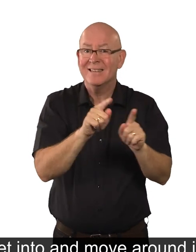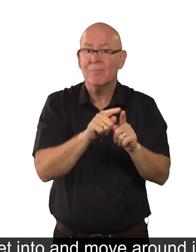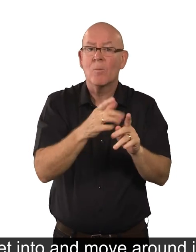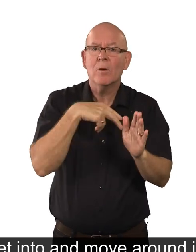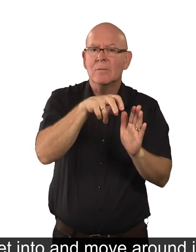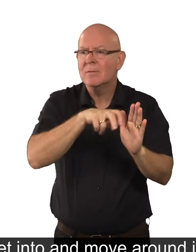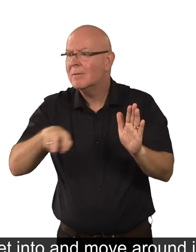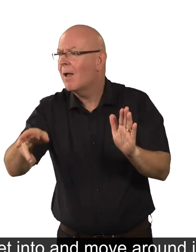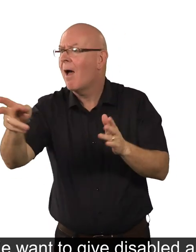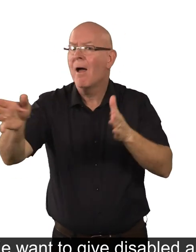other places that they go to.